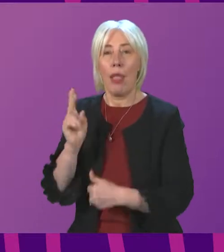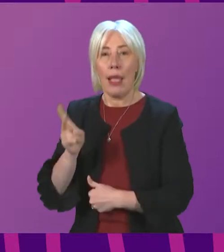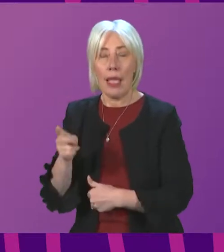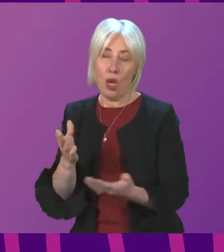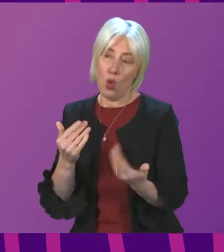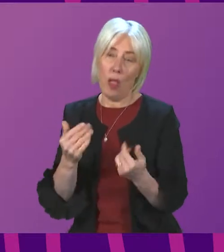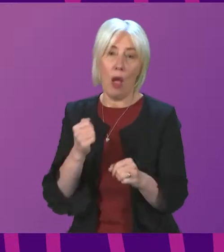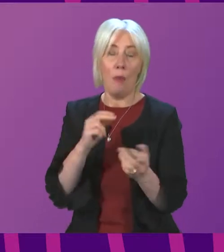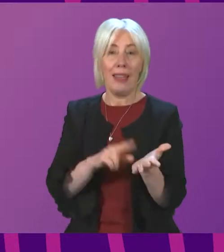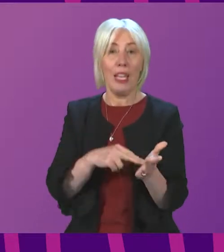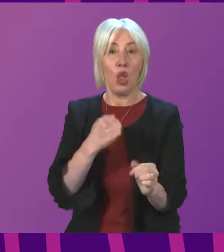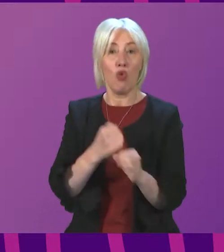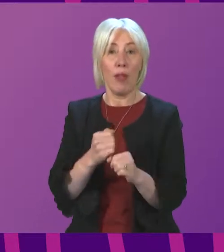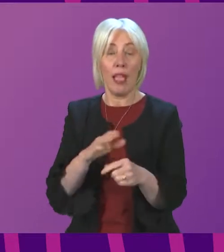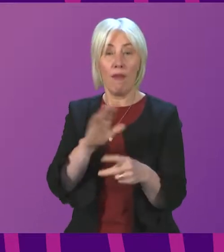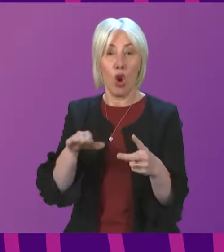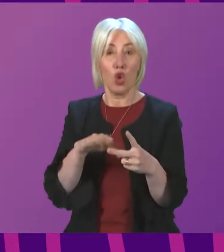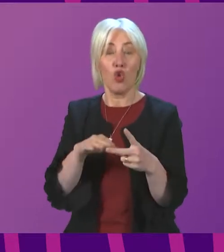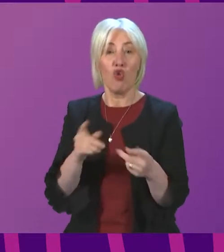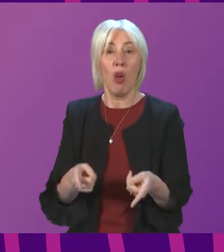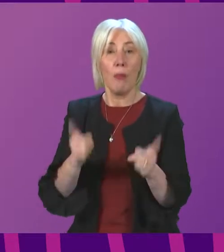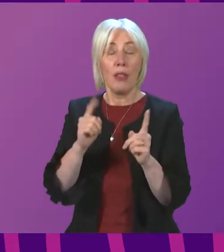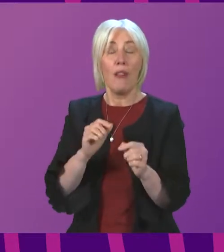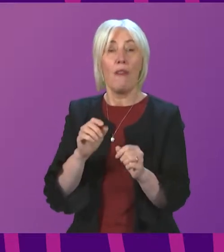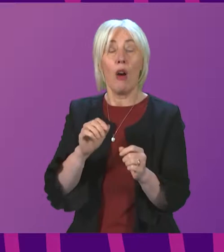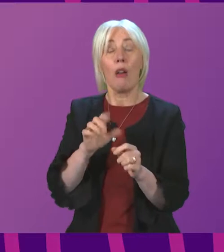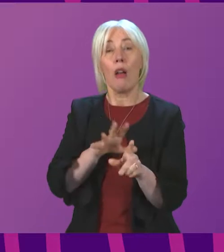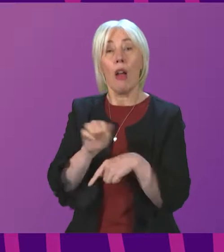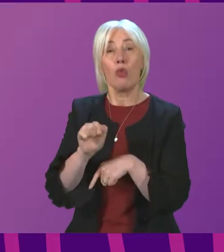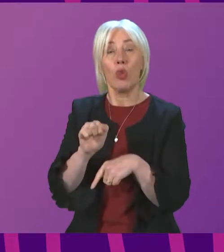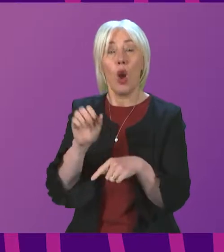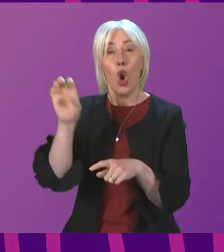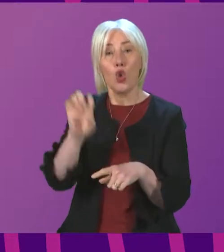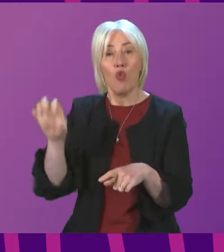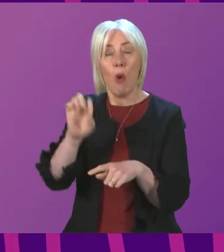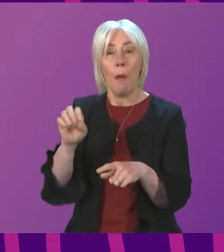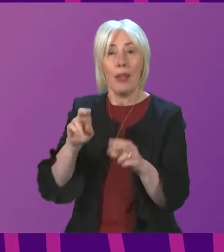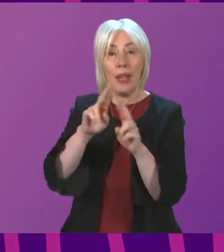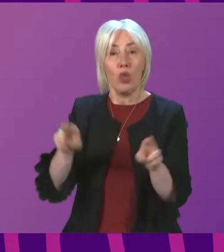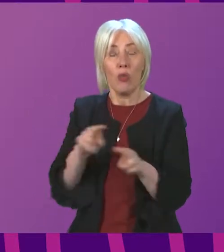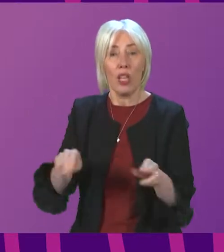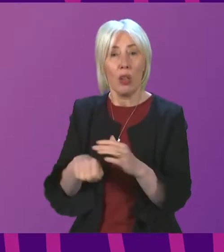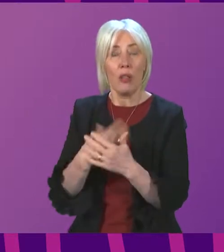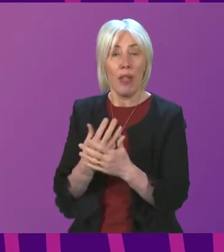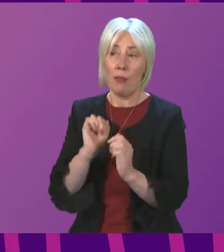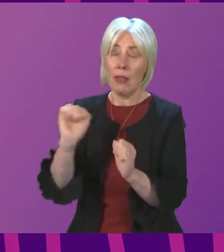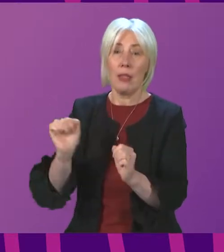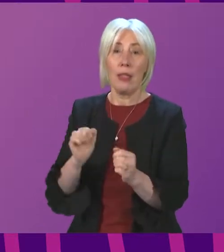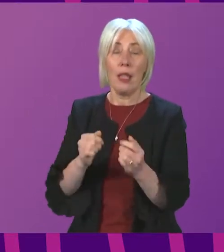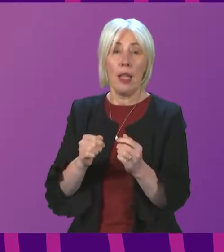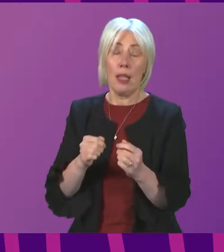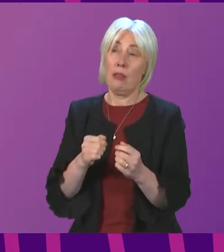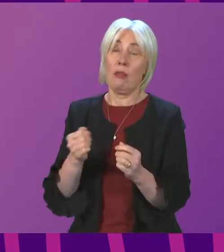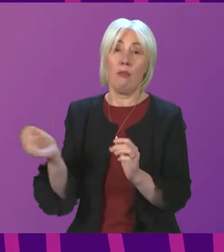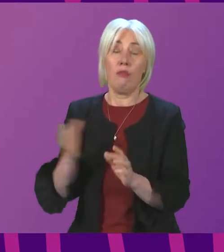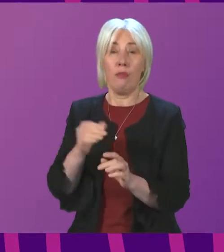at his appointment as Junior Minister for Minister for Culture, Europe and International Development. Mr Gray brings experience in both his time as an MP